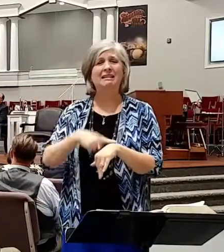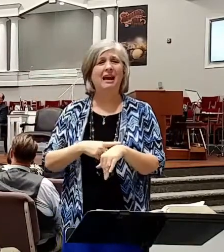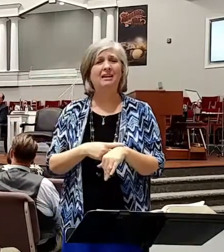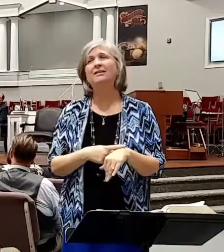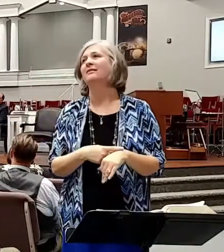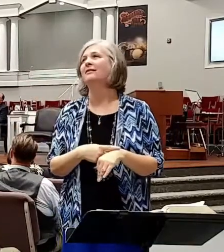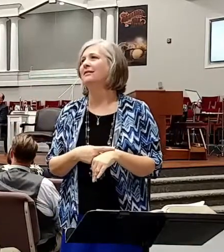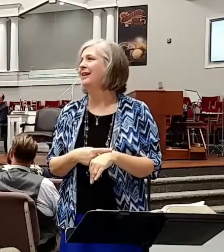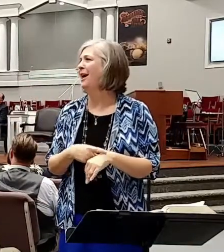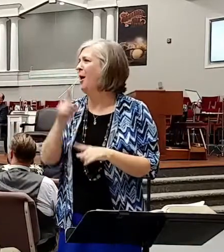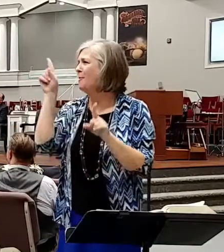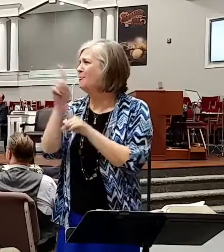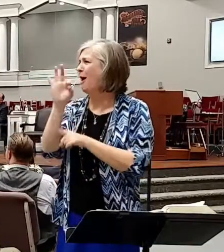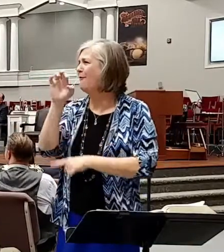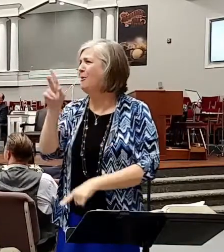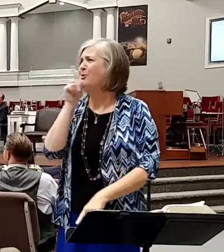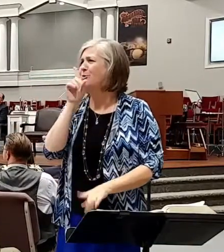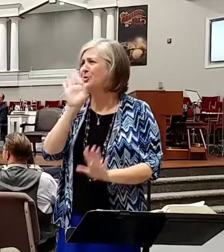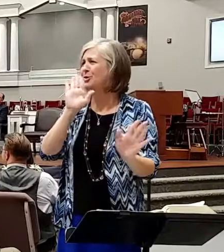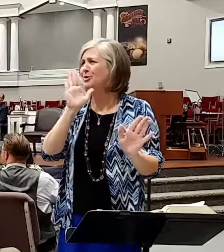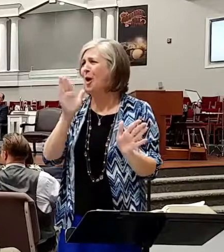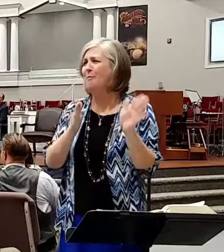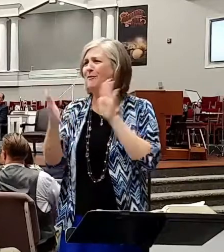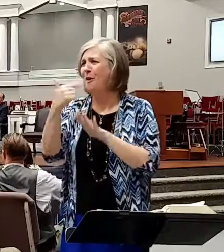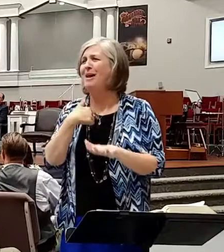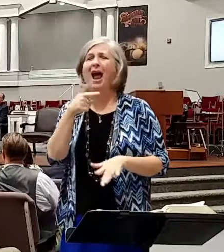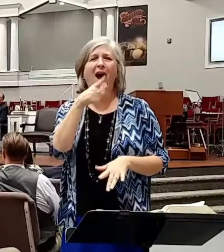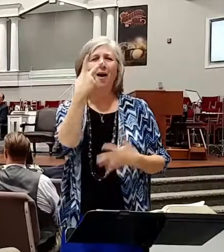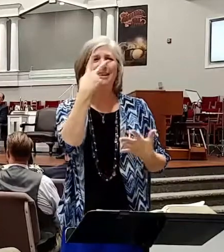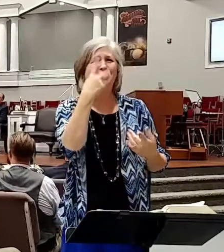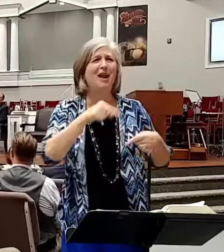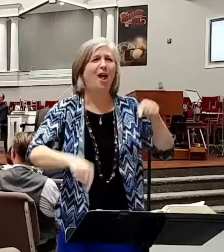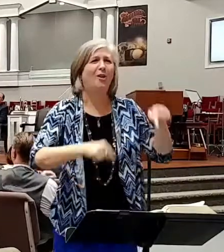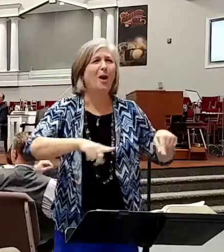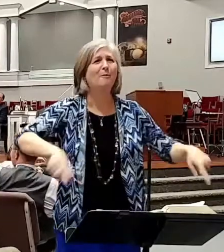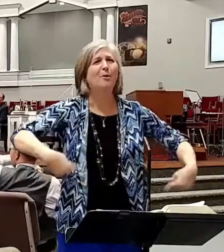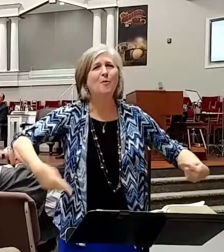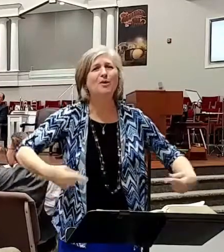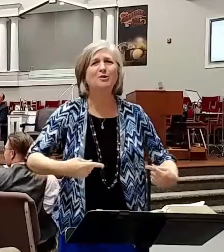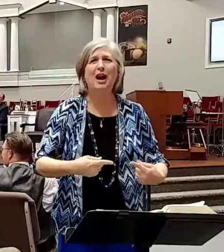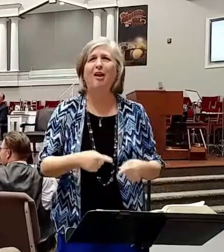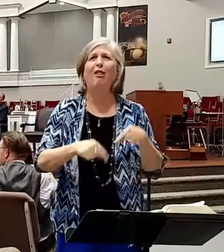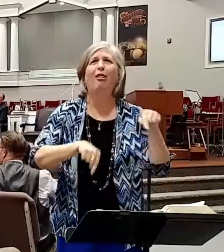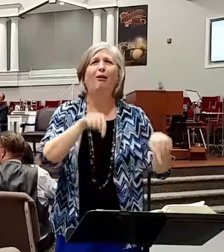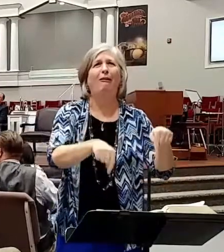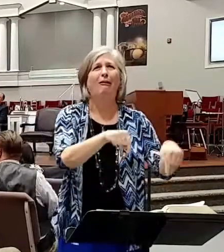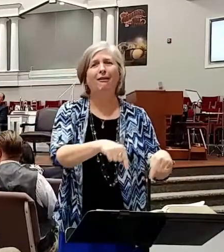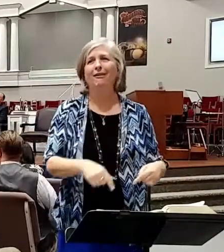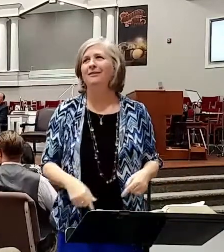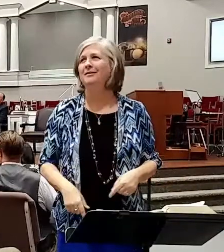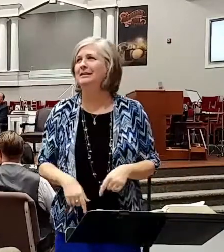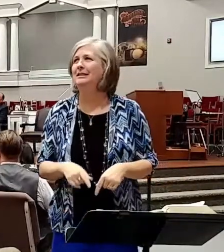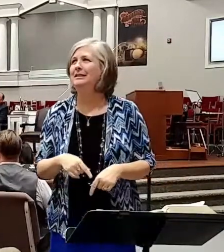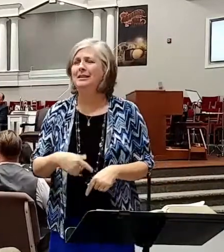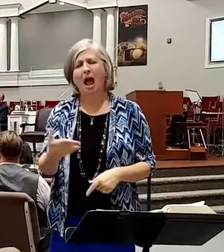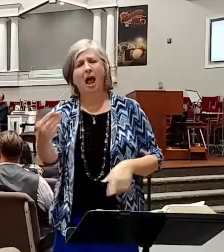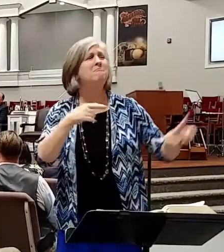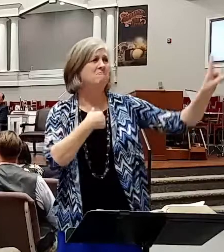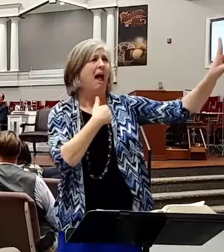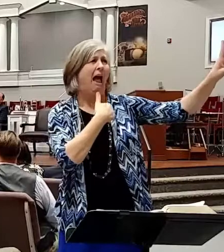Brother Farber. Don't get ahead of me. He's already seeing me crippled in a wheelchair from swinging at me. So it rolled up. I said, I got it and